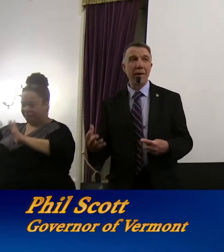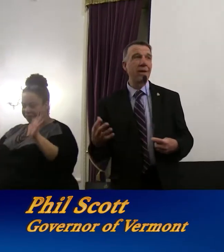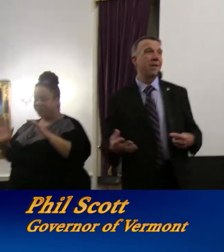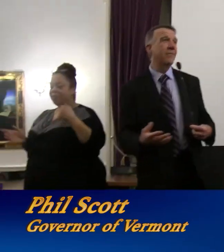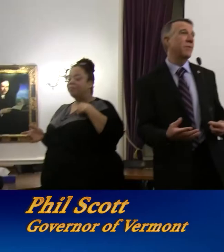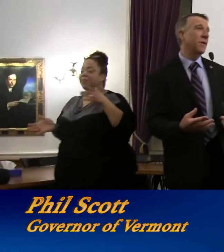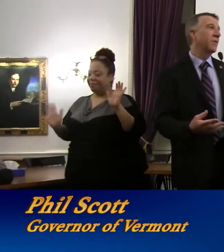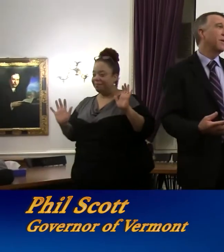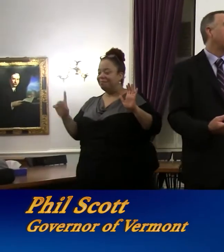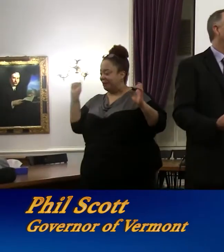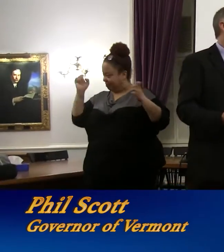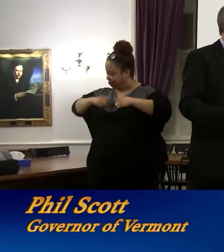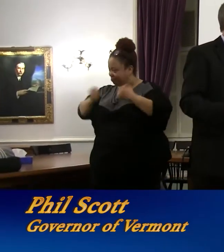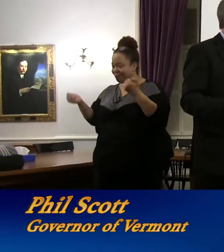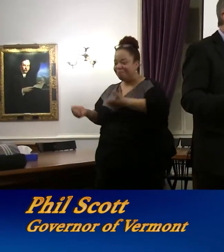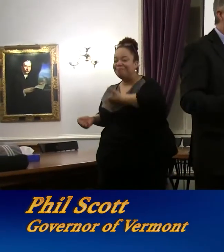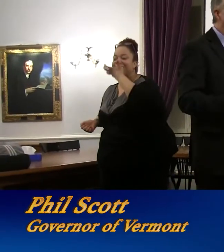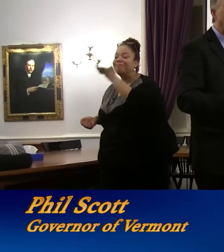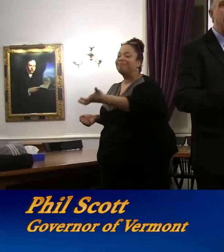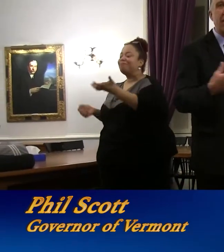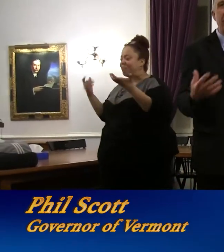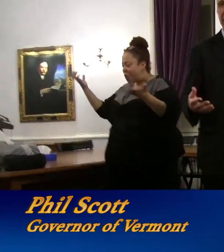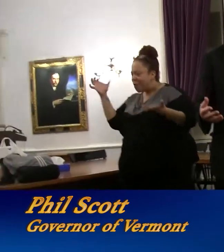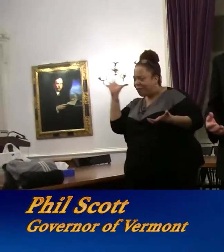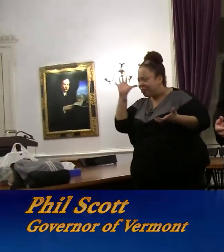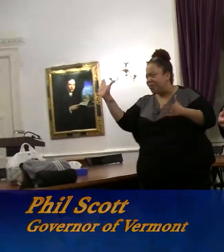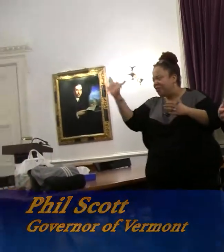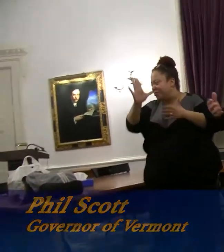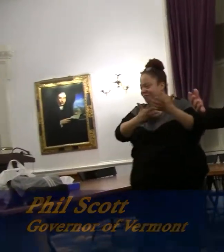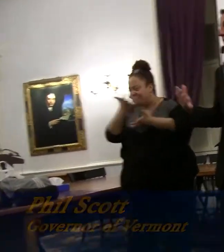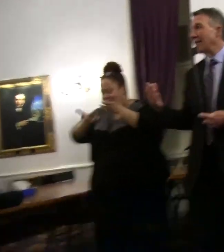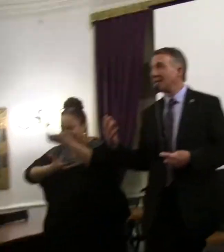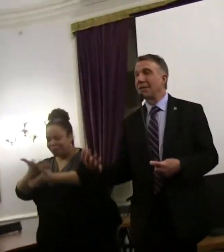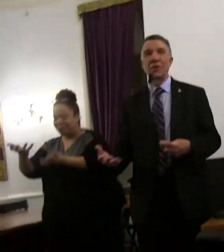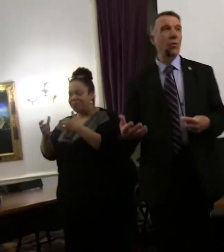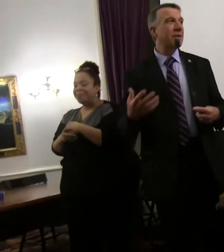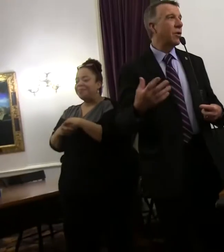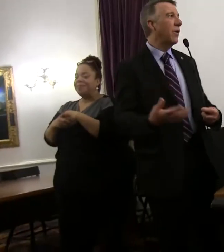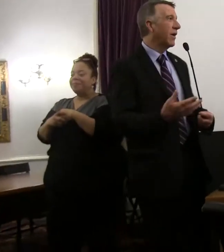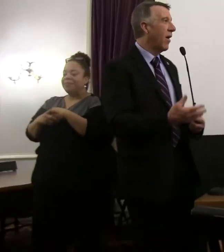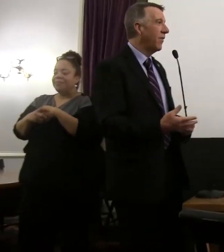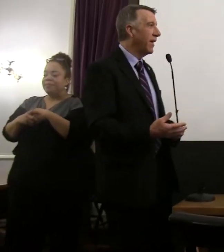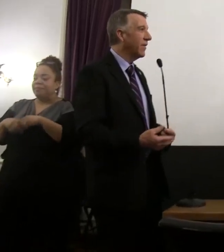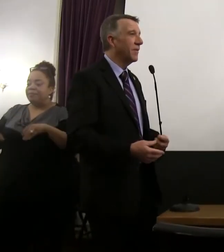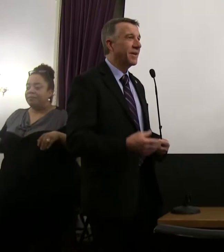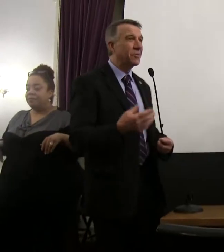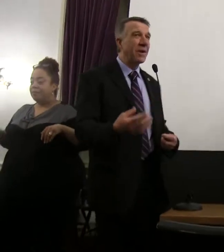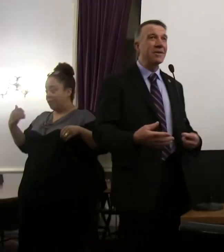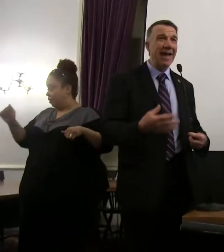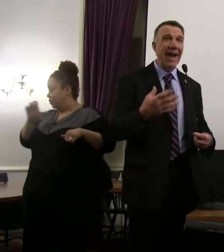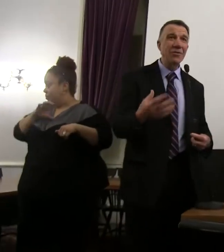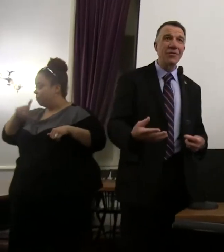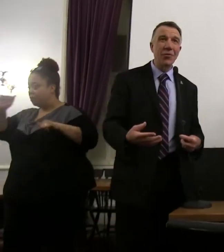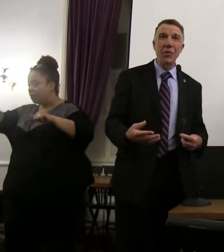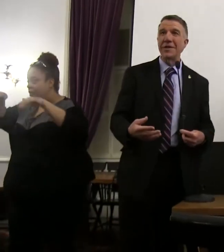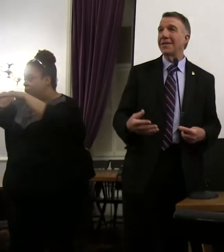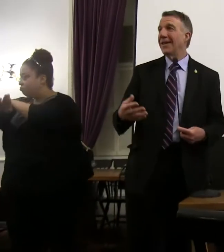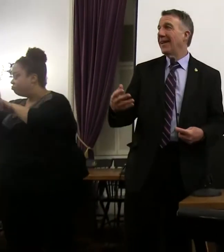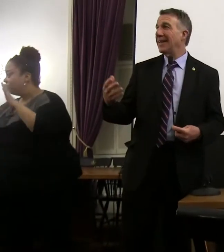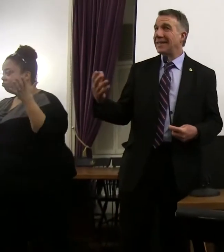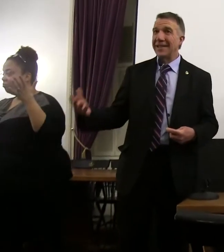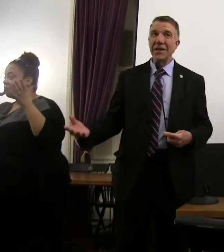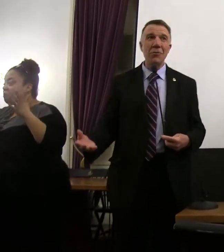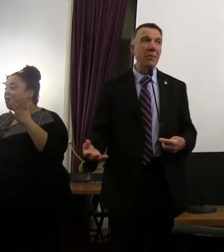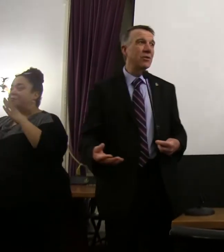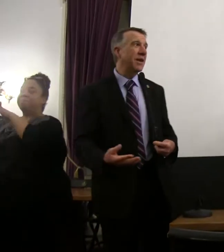here. We want to hear from you. And you can go into any committee room and listen to what's going on there as well as add your voice